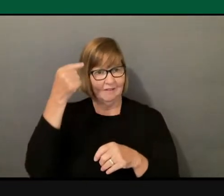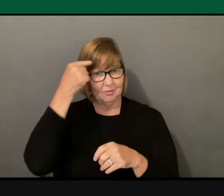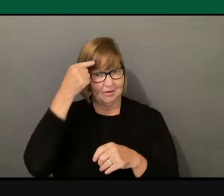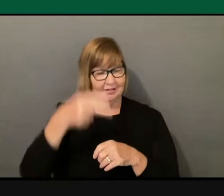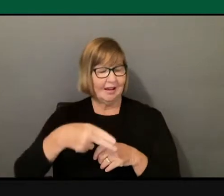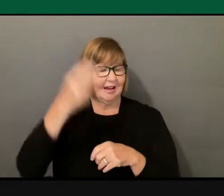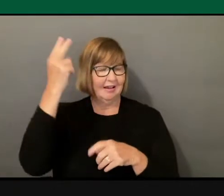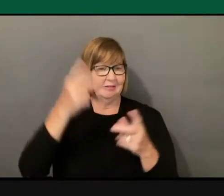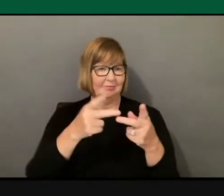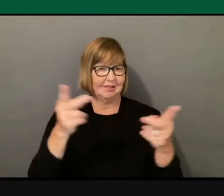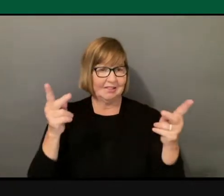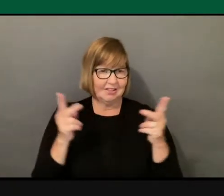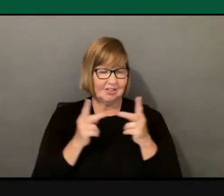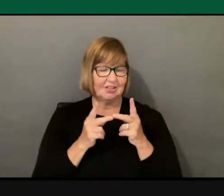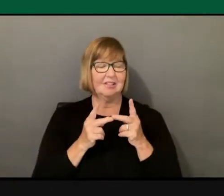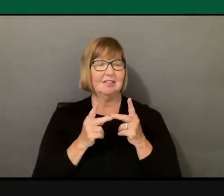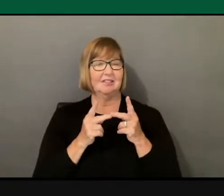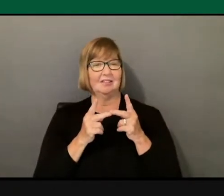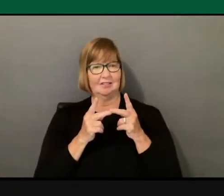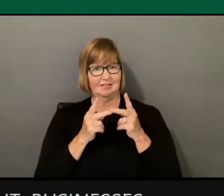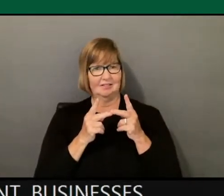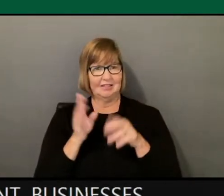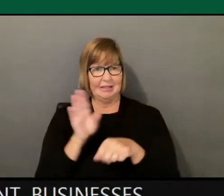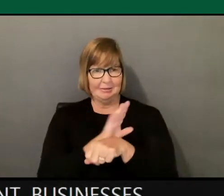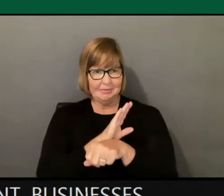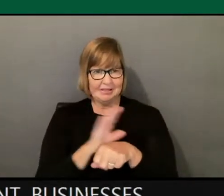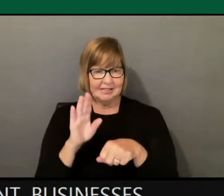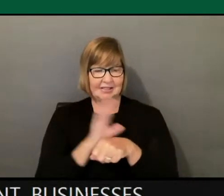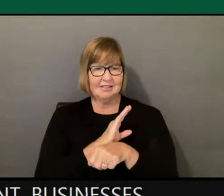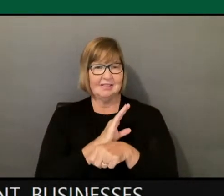do we counter the agendas of those in power?